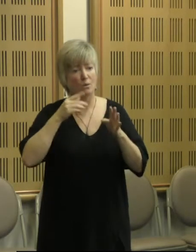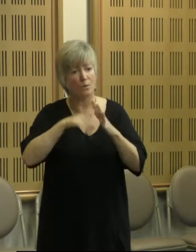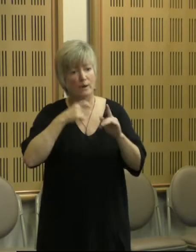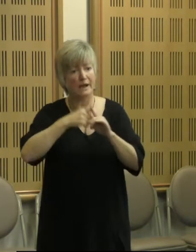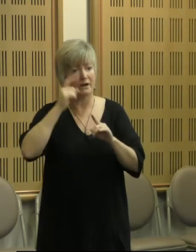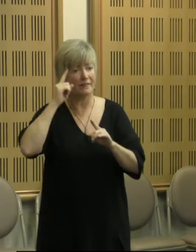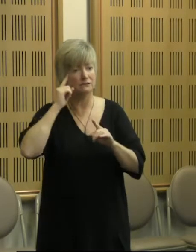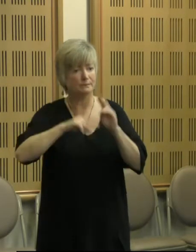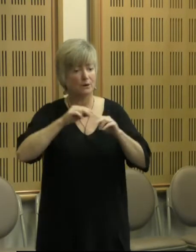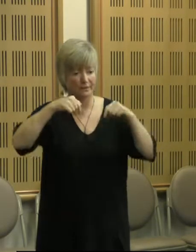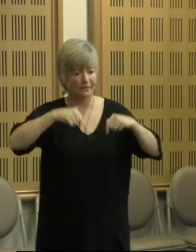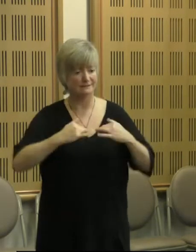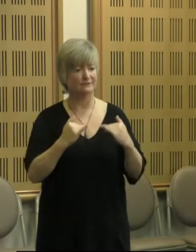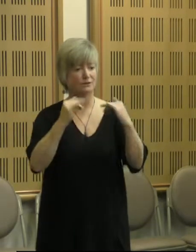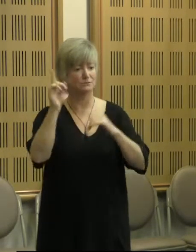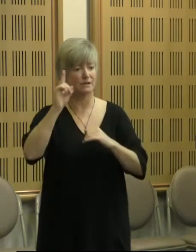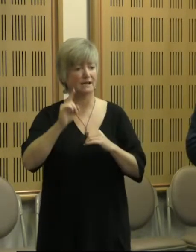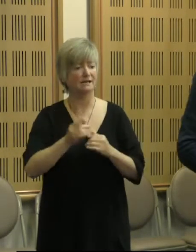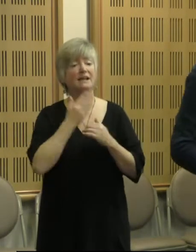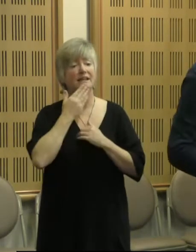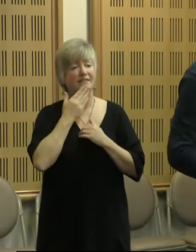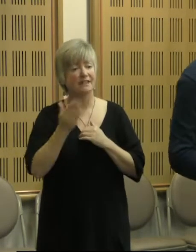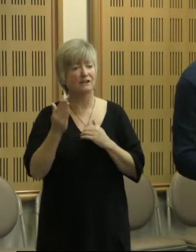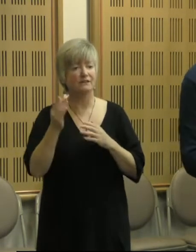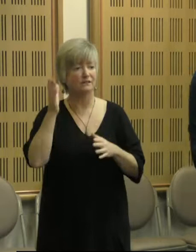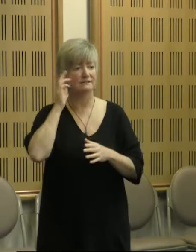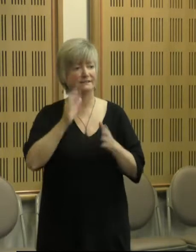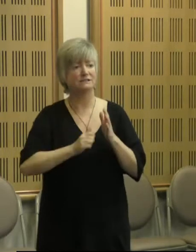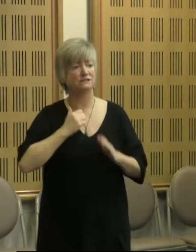build on this. So thank you all for listening and enjoy the video.